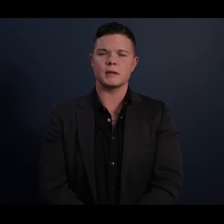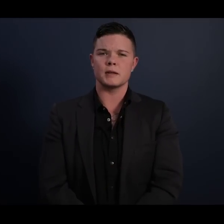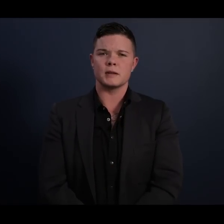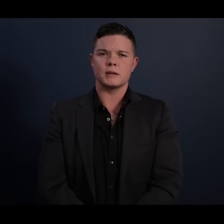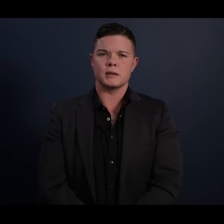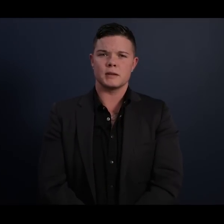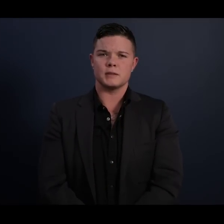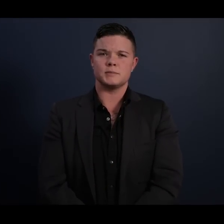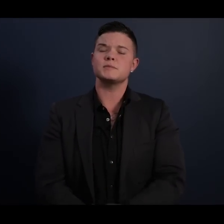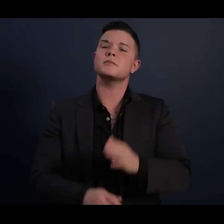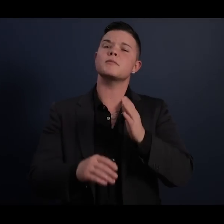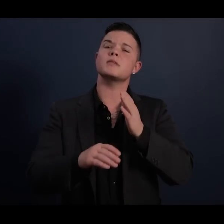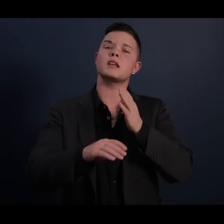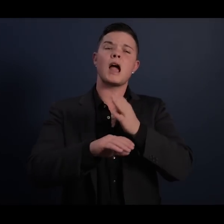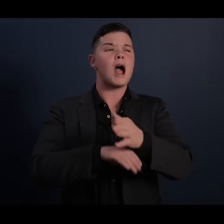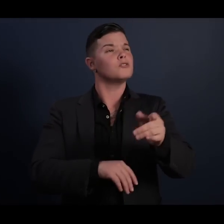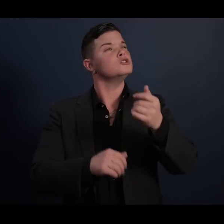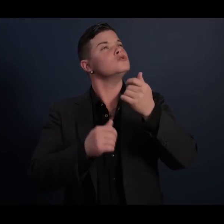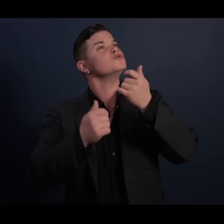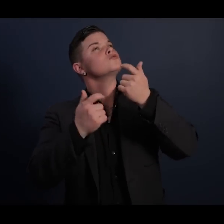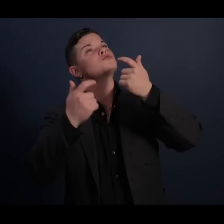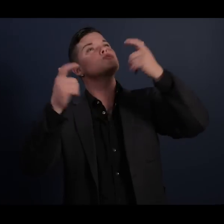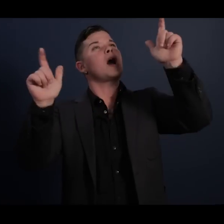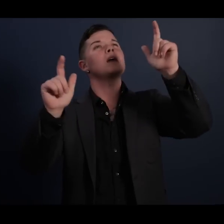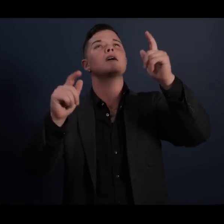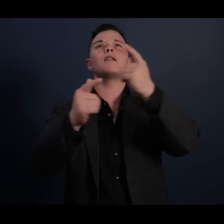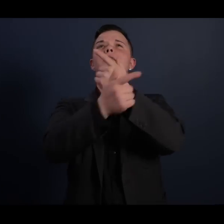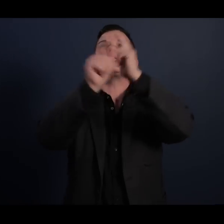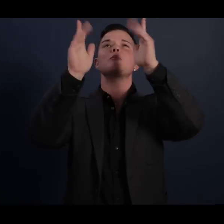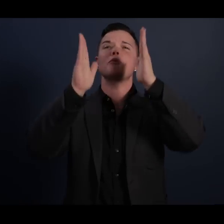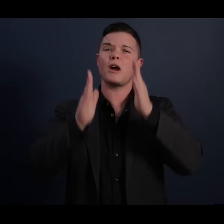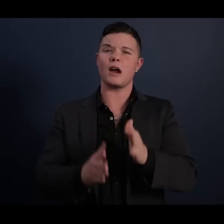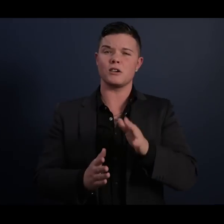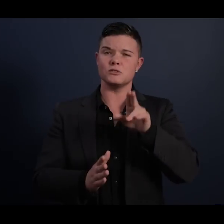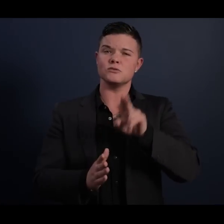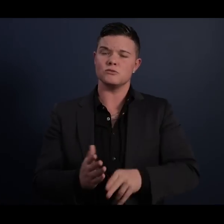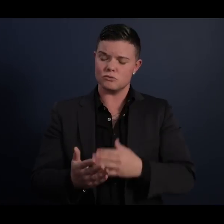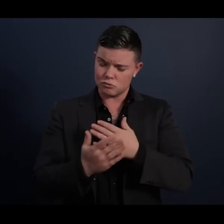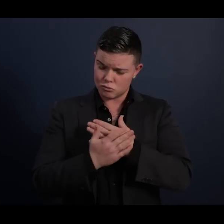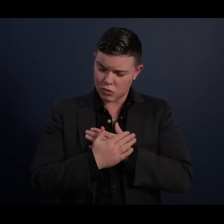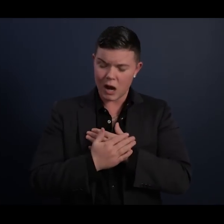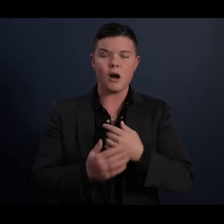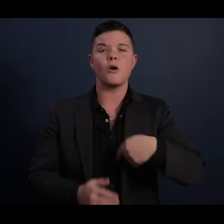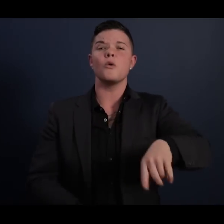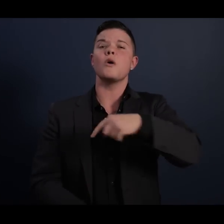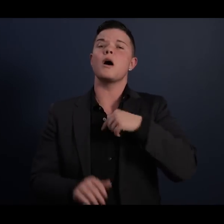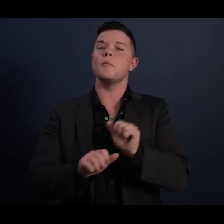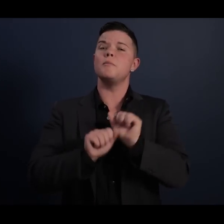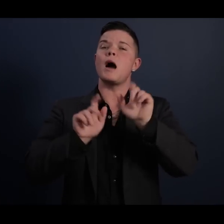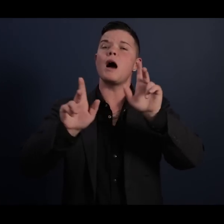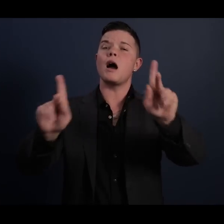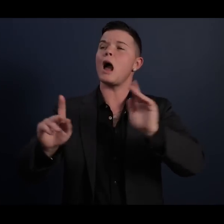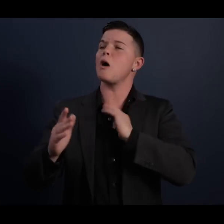After this great liberator is laid to rest, and when we've returned to our cities and villages